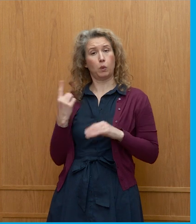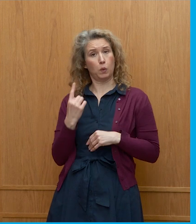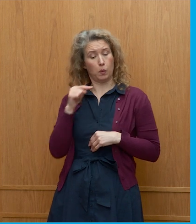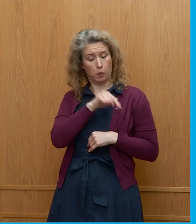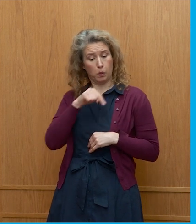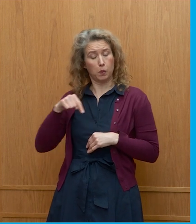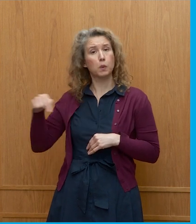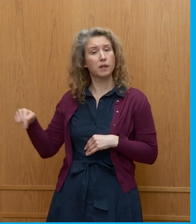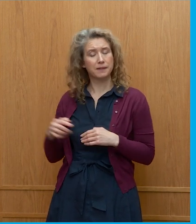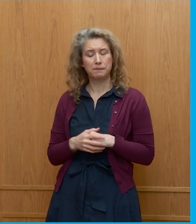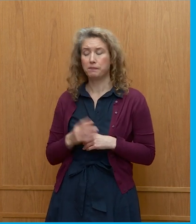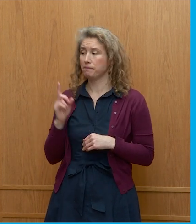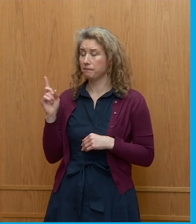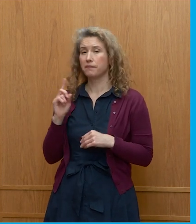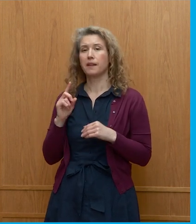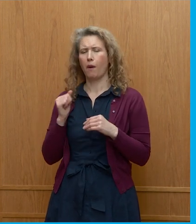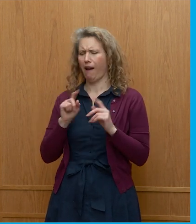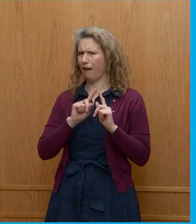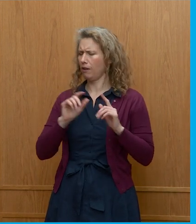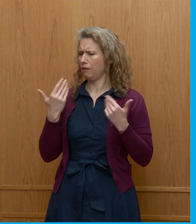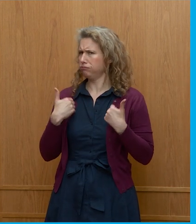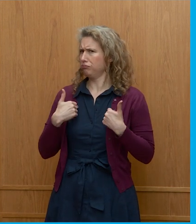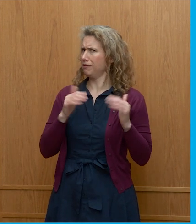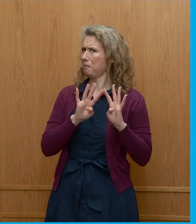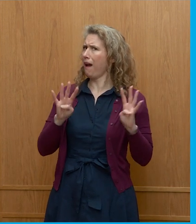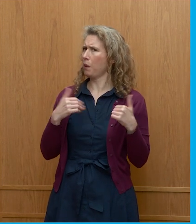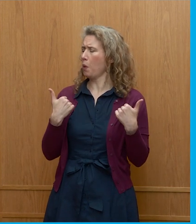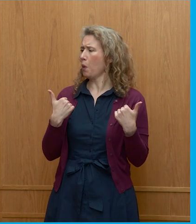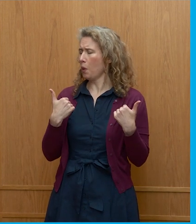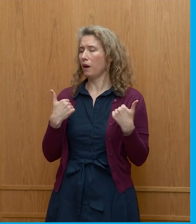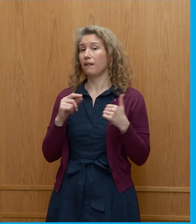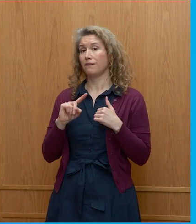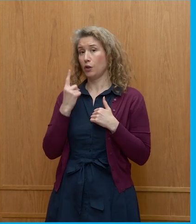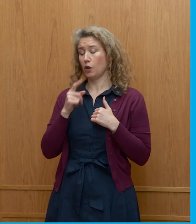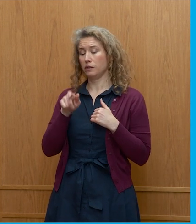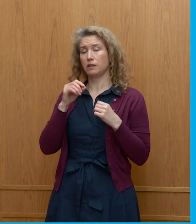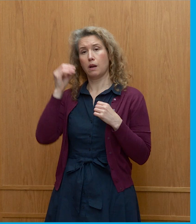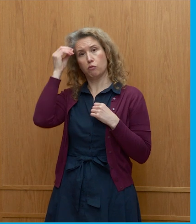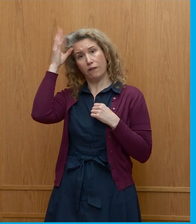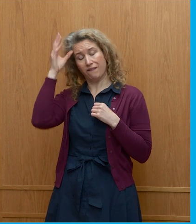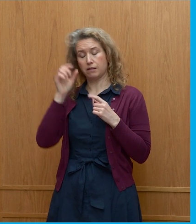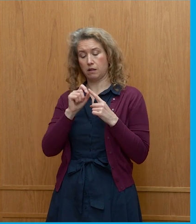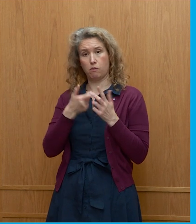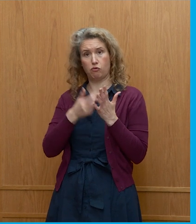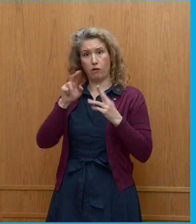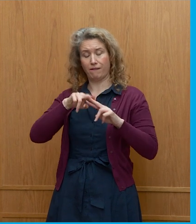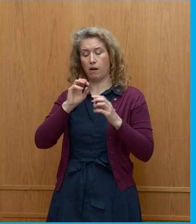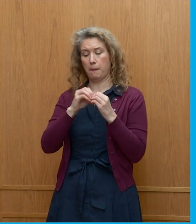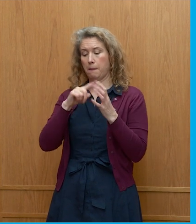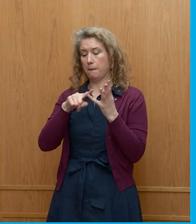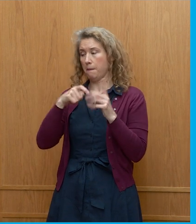stage today by this illustrious panel. First of all, I have Professor Bokka